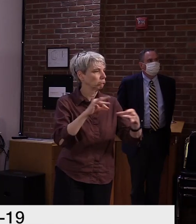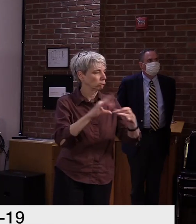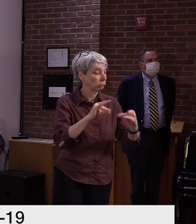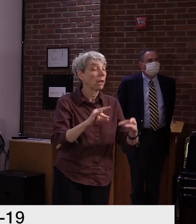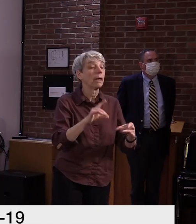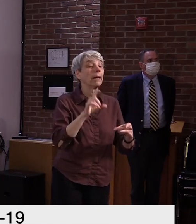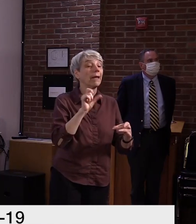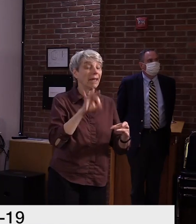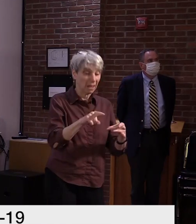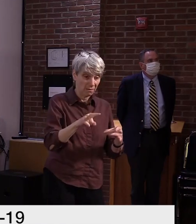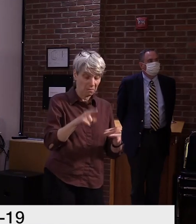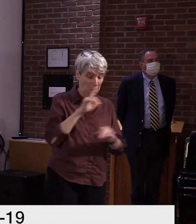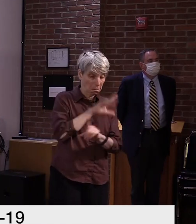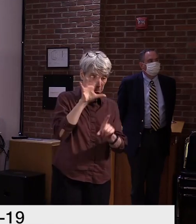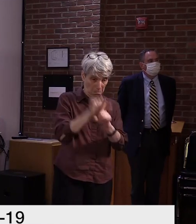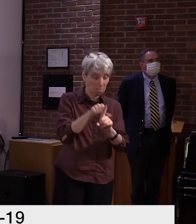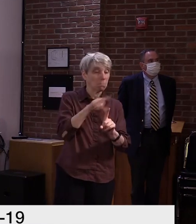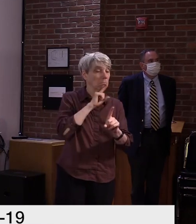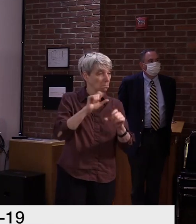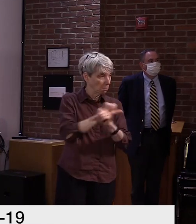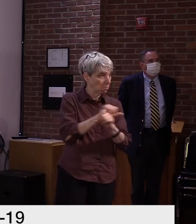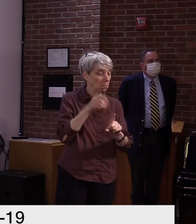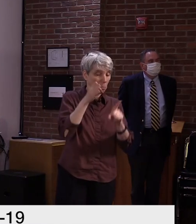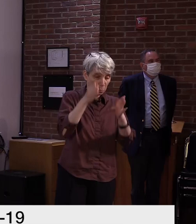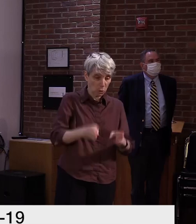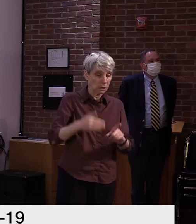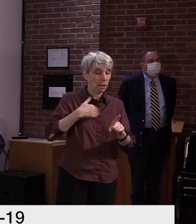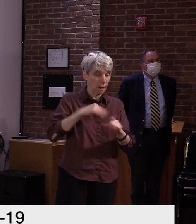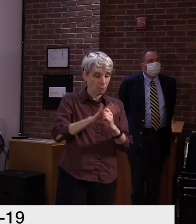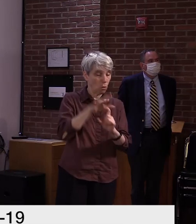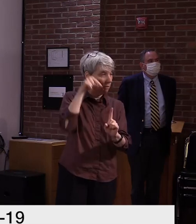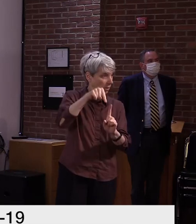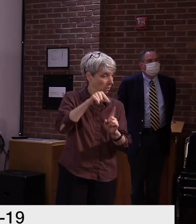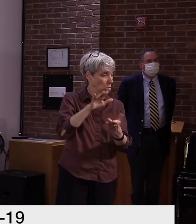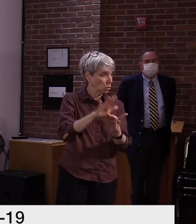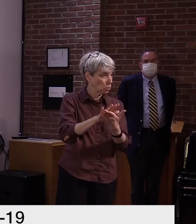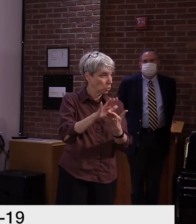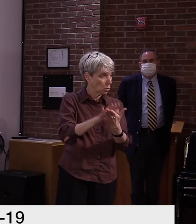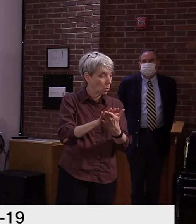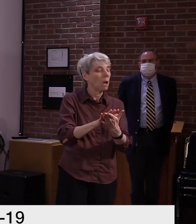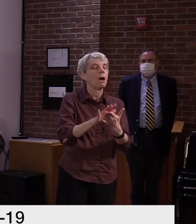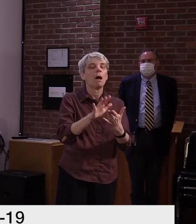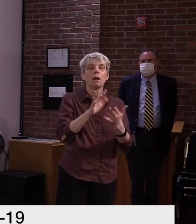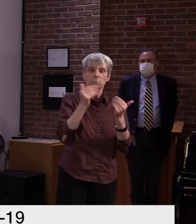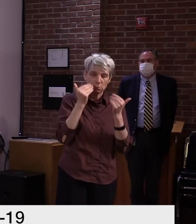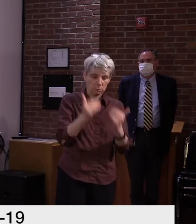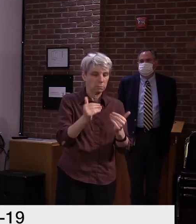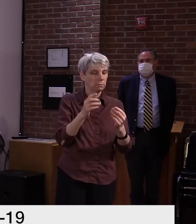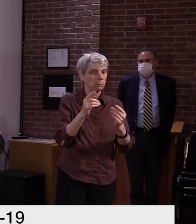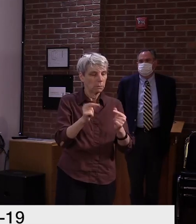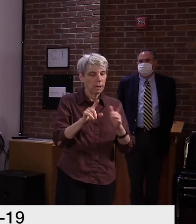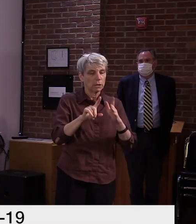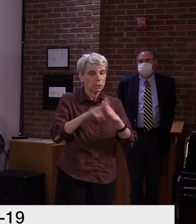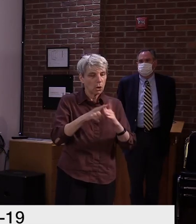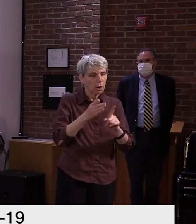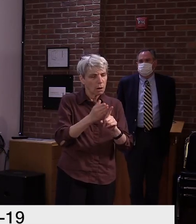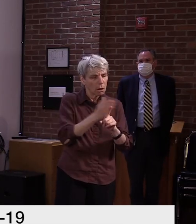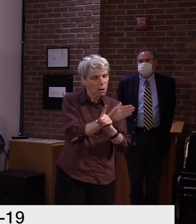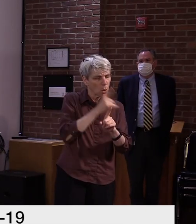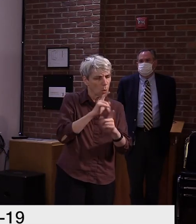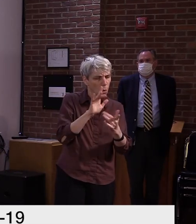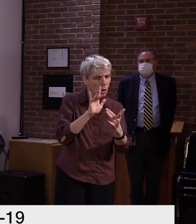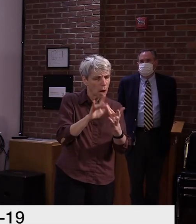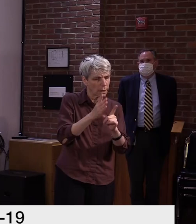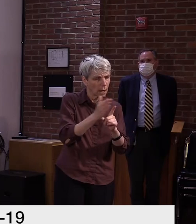preventing the further spread of that. And that is managed through the health department's contact tracing efforts, which we've demonstrated over the